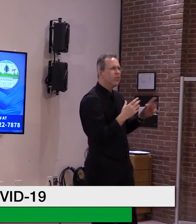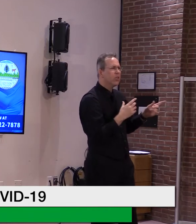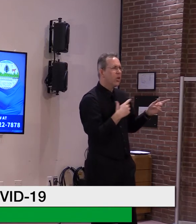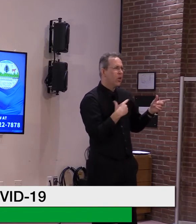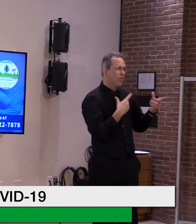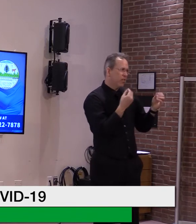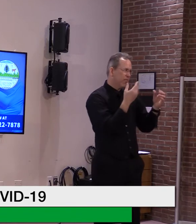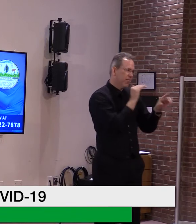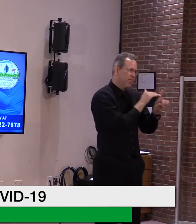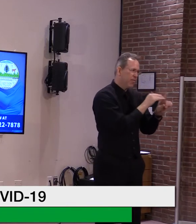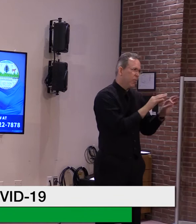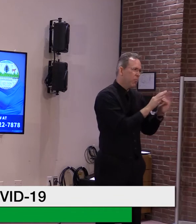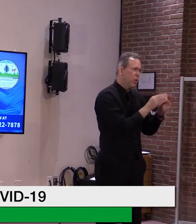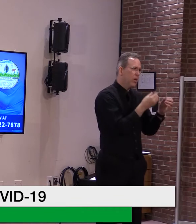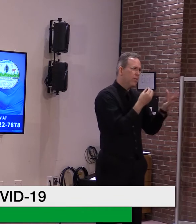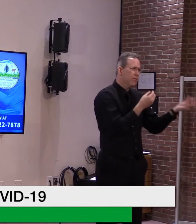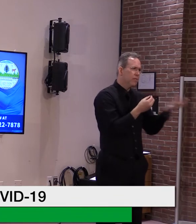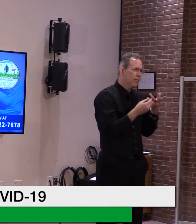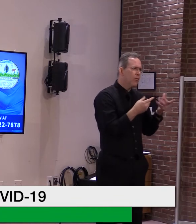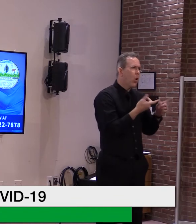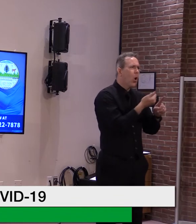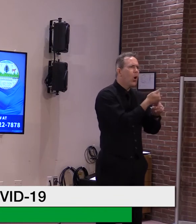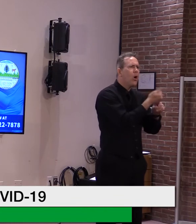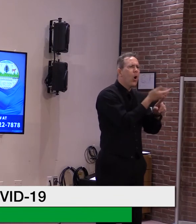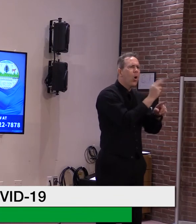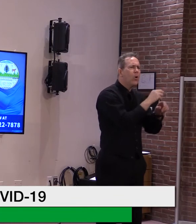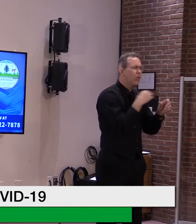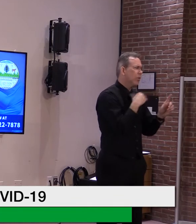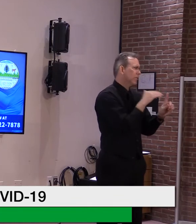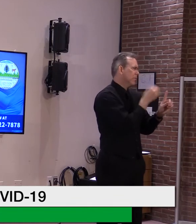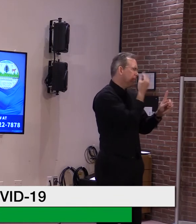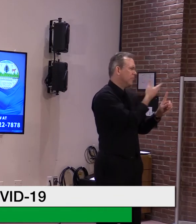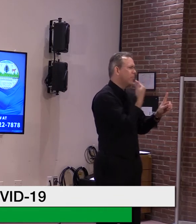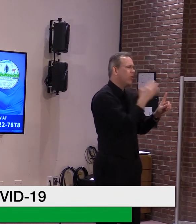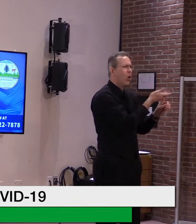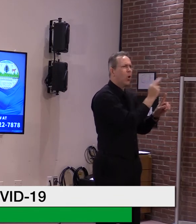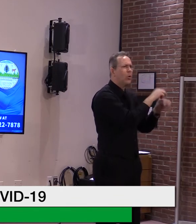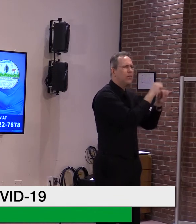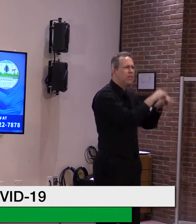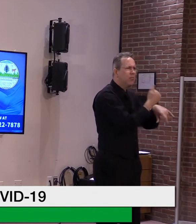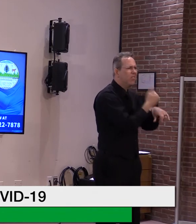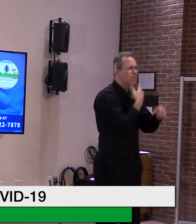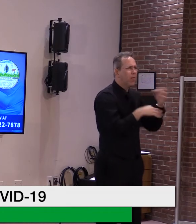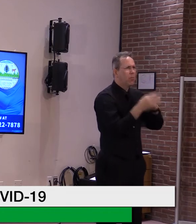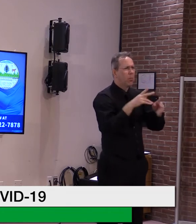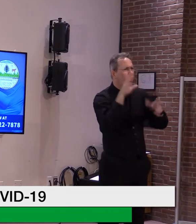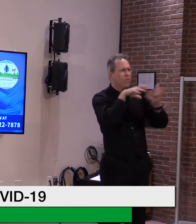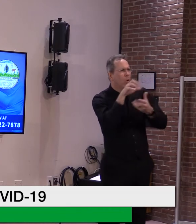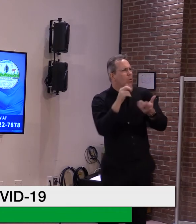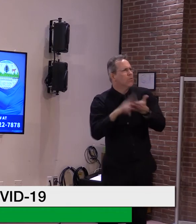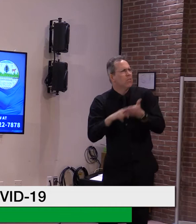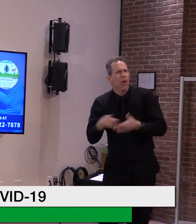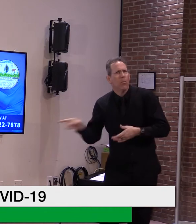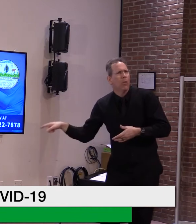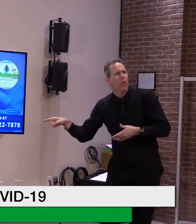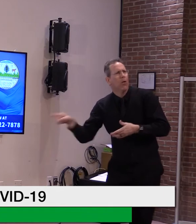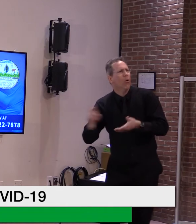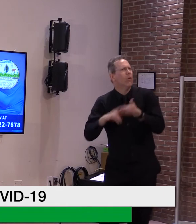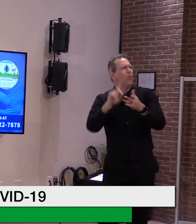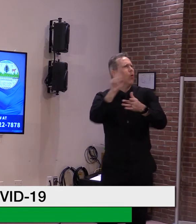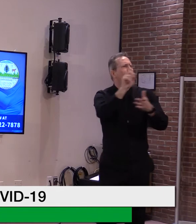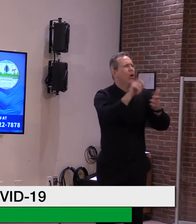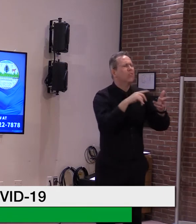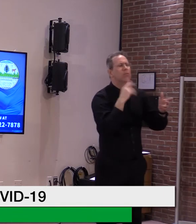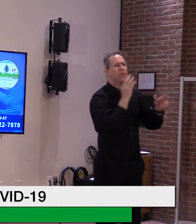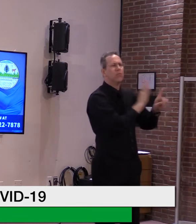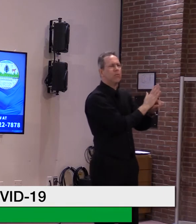I don't think we should sort of mix, uh, areas as well. I think you'll see the VA system, uh, being run a lot more efficiently the